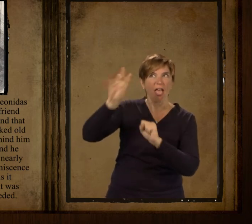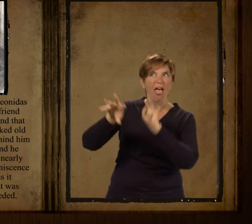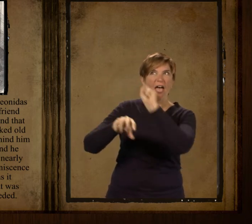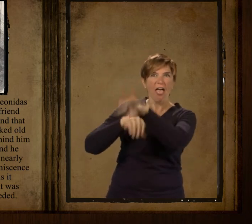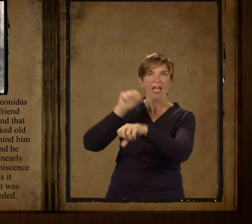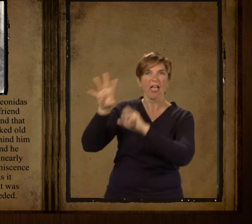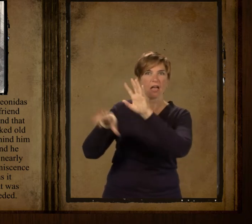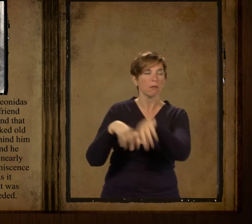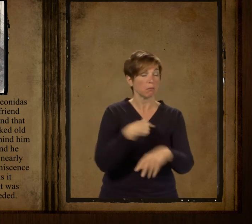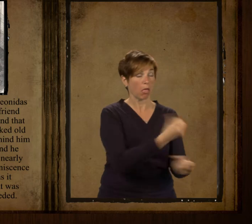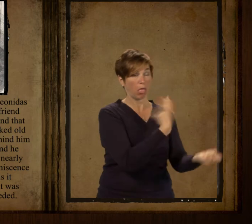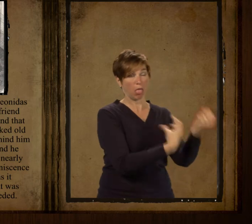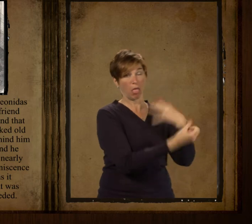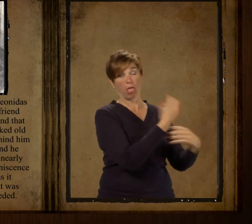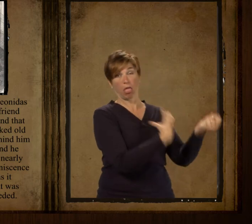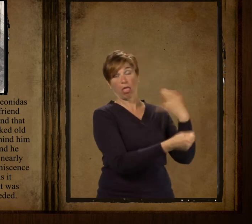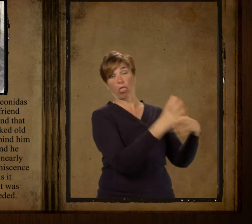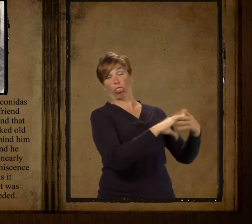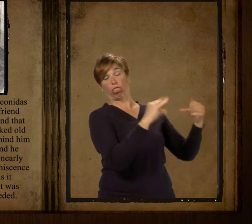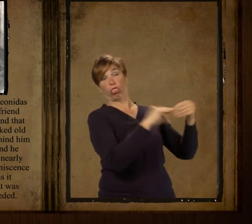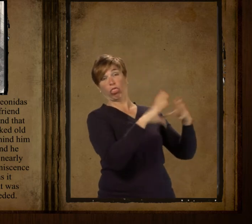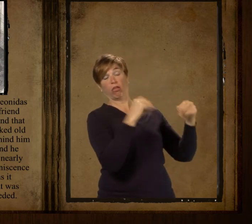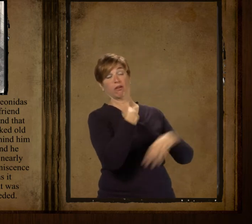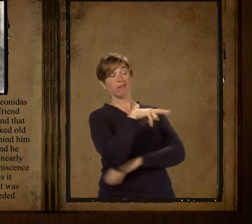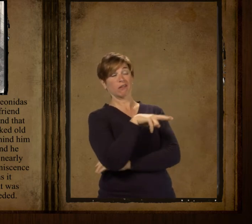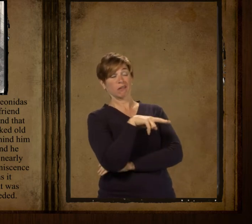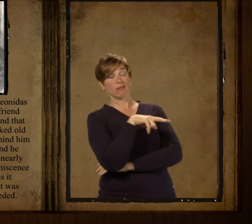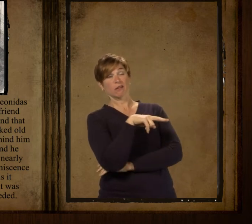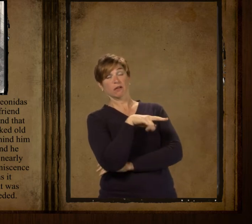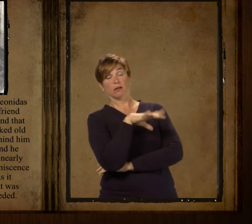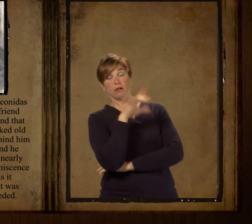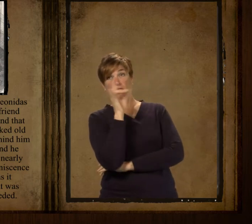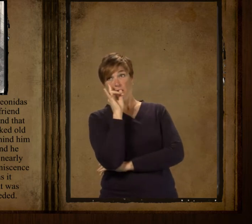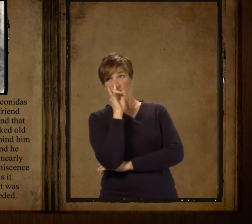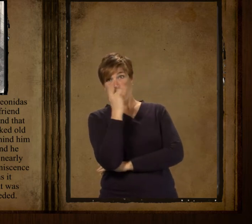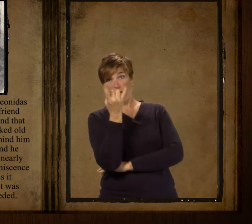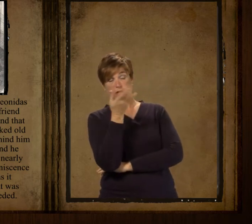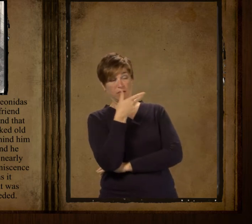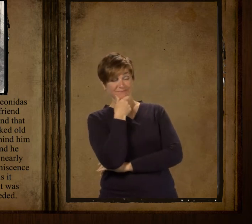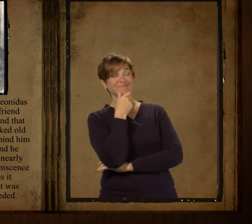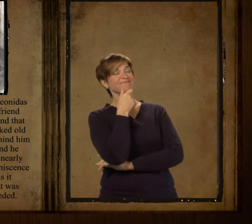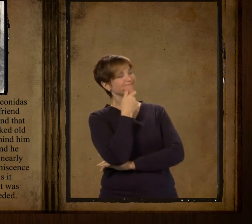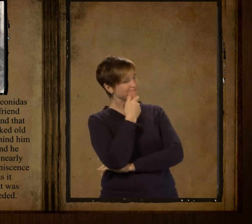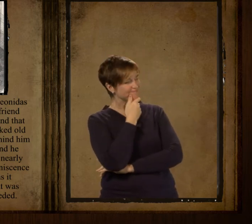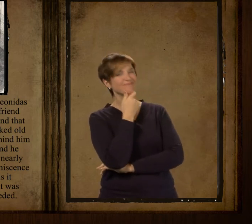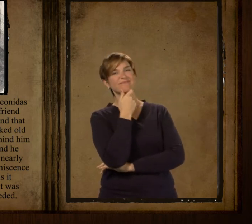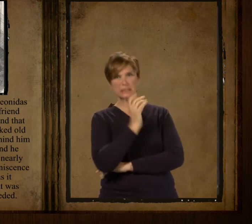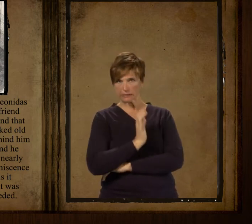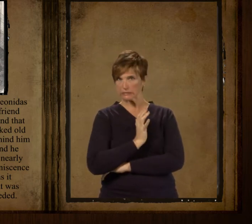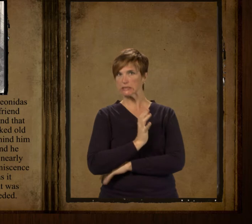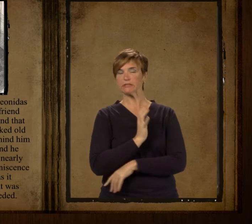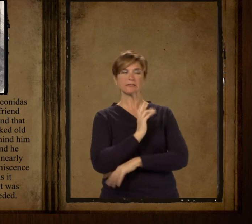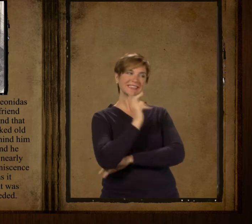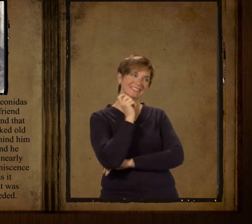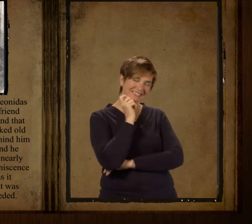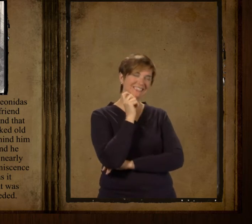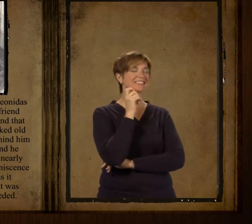to death, with some infernal reminiscence of him, as long and tedious as it should be